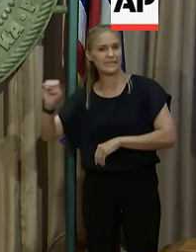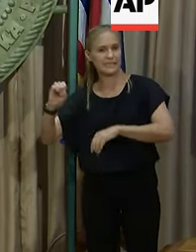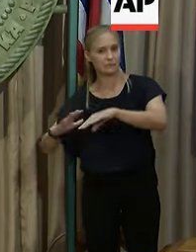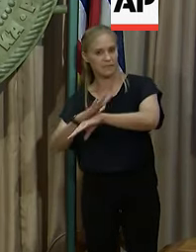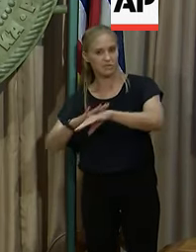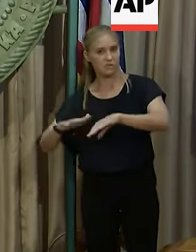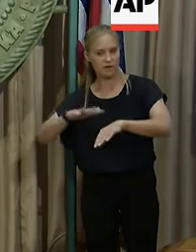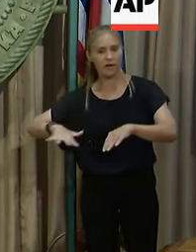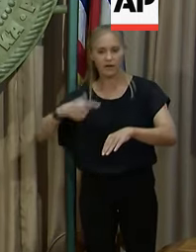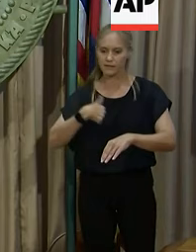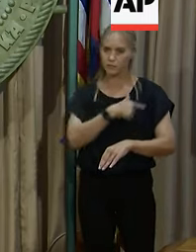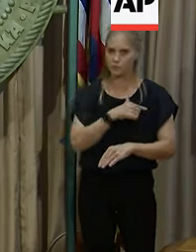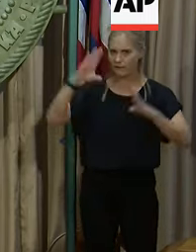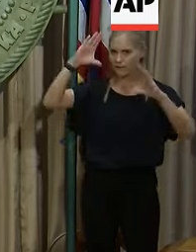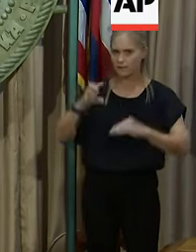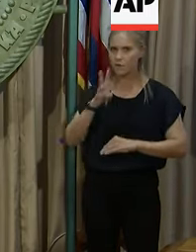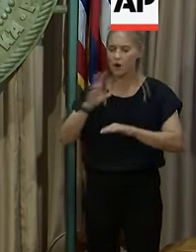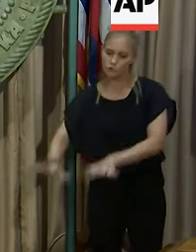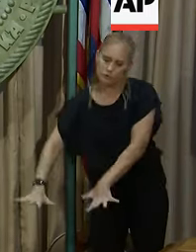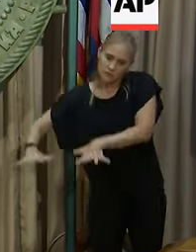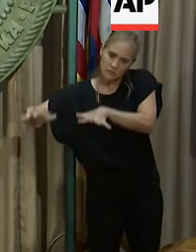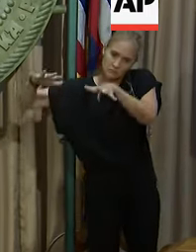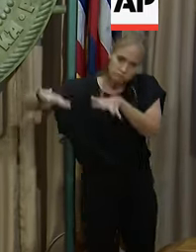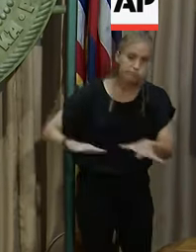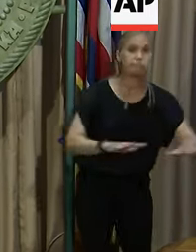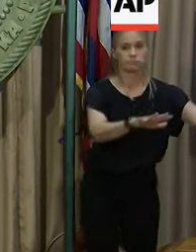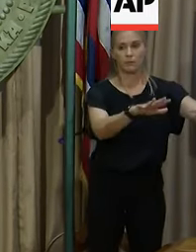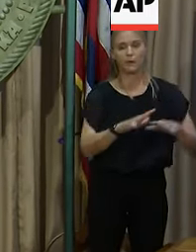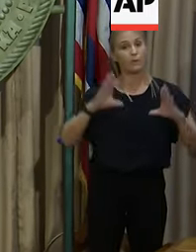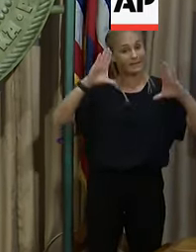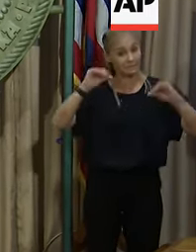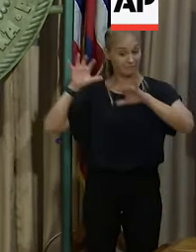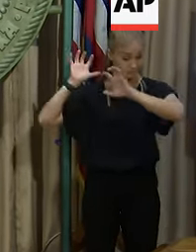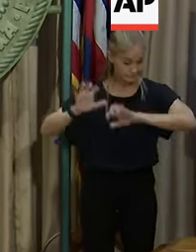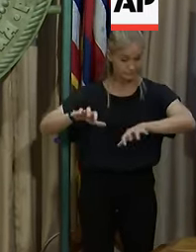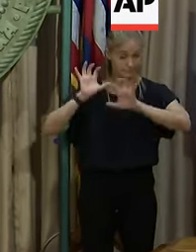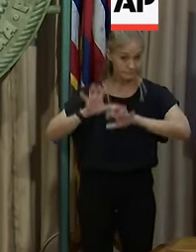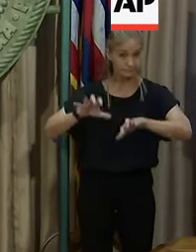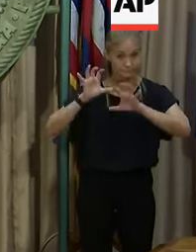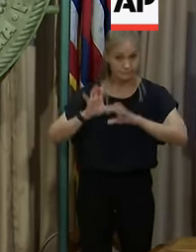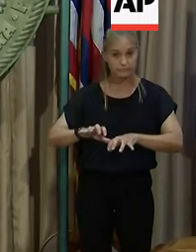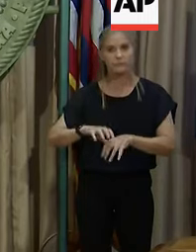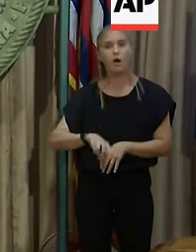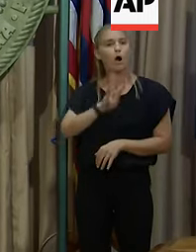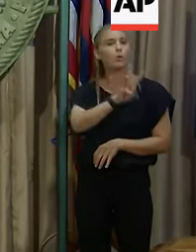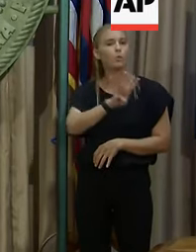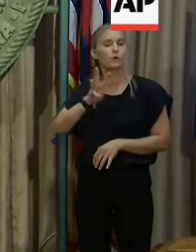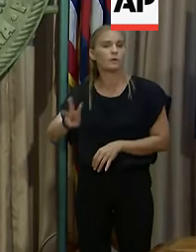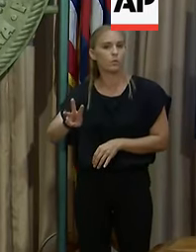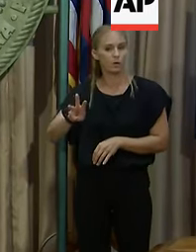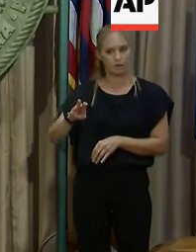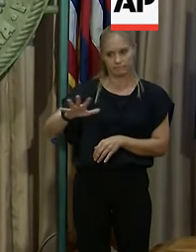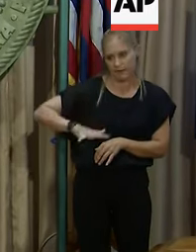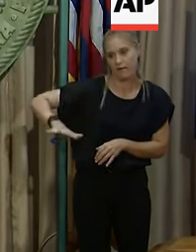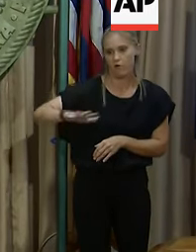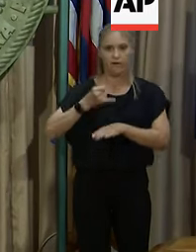storm surge as well as high surf. We do expect rain on the windward sides of the islands